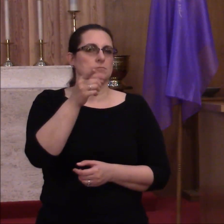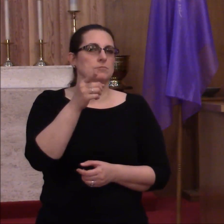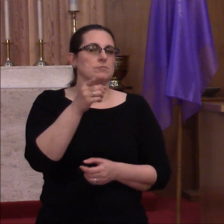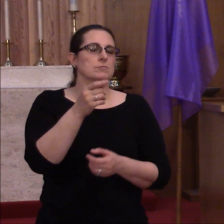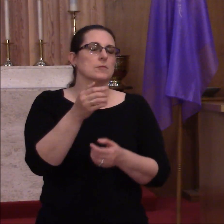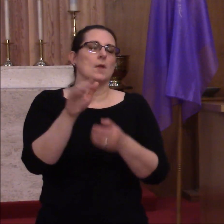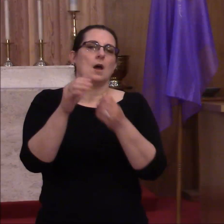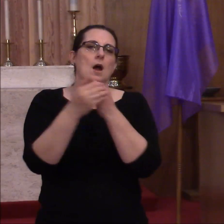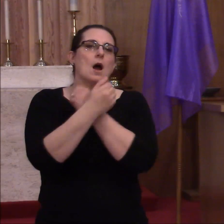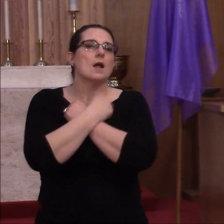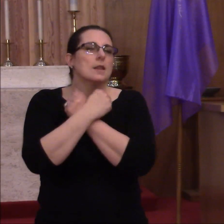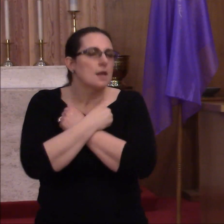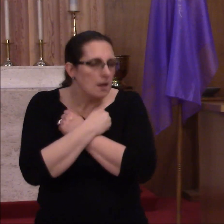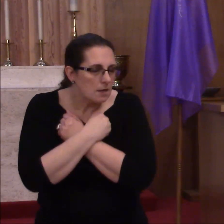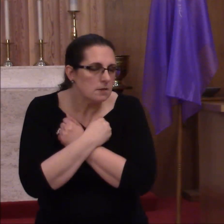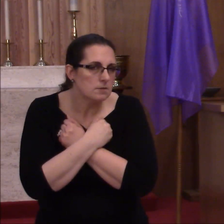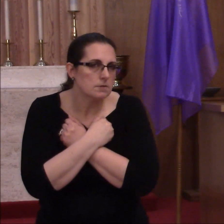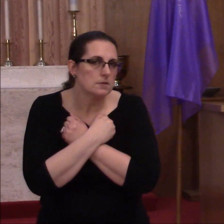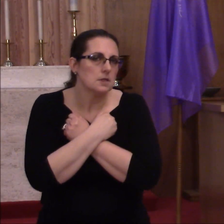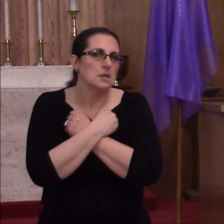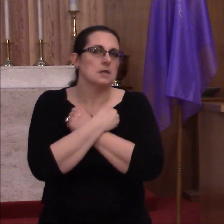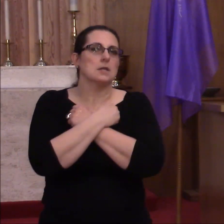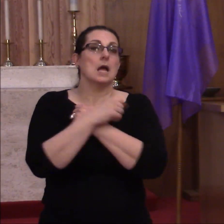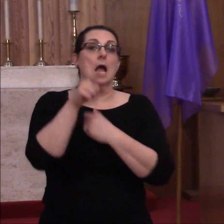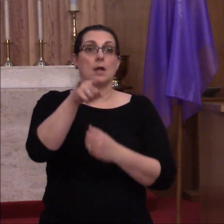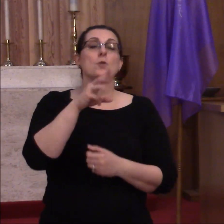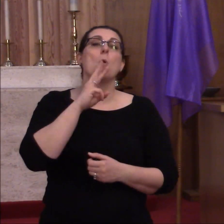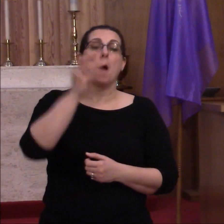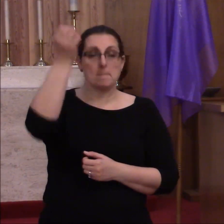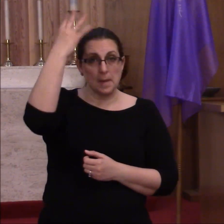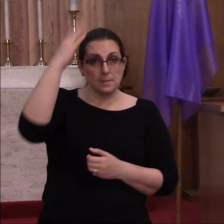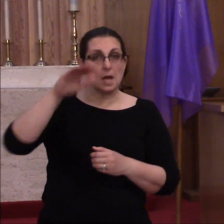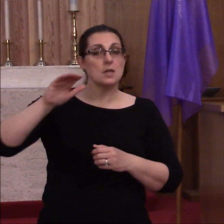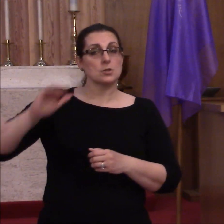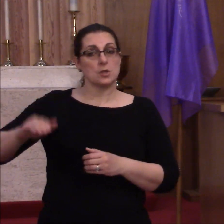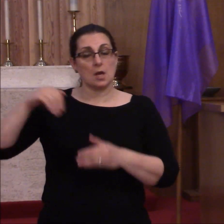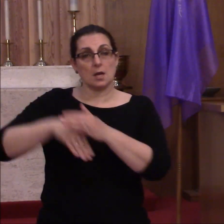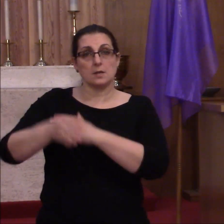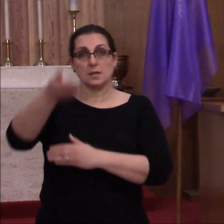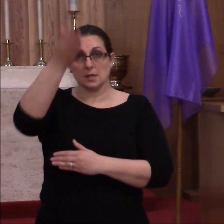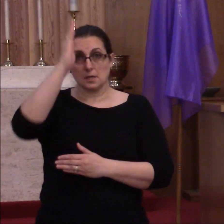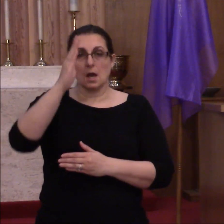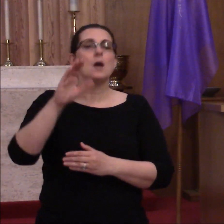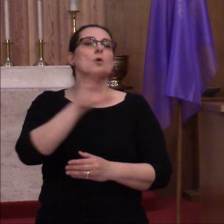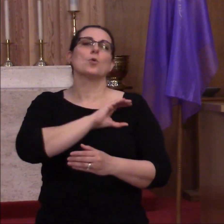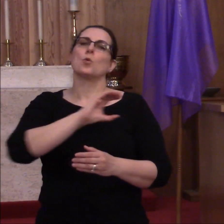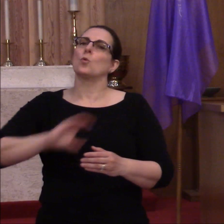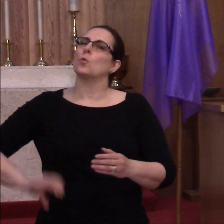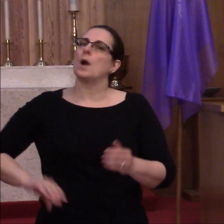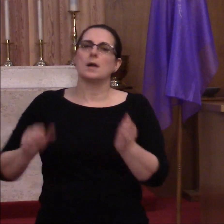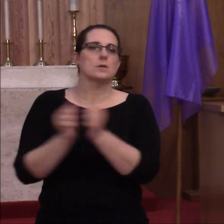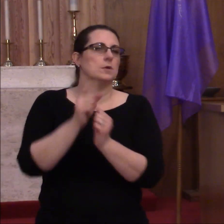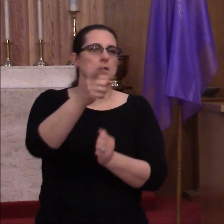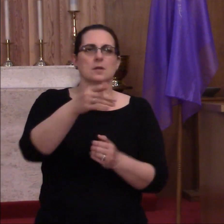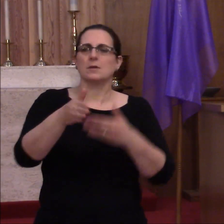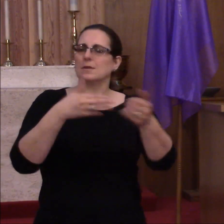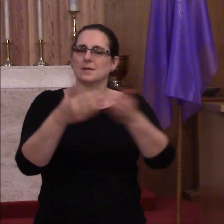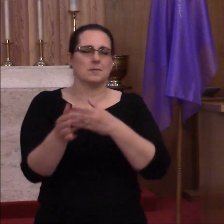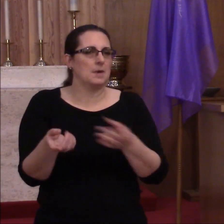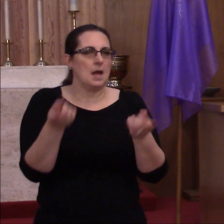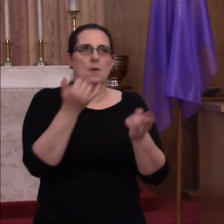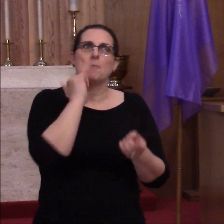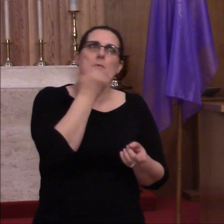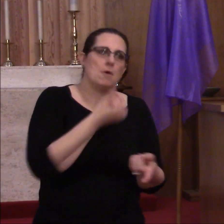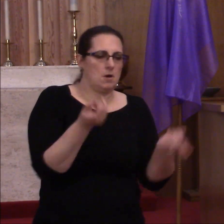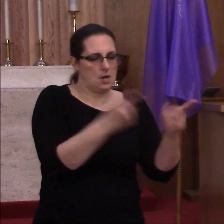or sister in Christ. And as a baptized child of God, Christ is always with you no matter what is happening in the world.